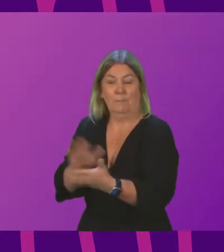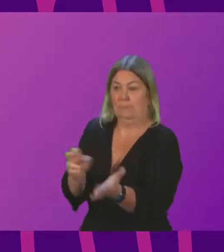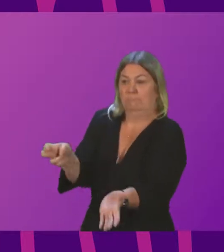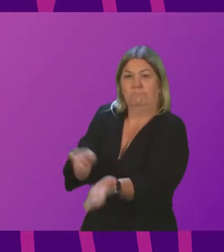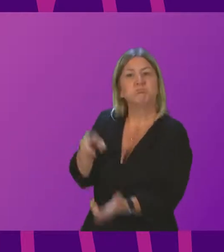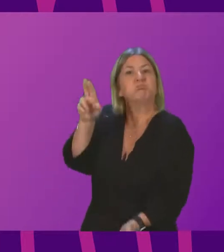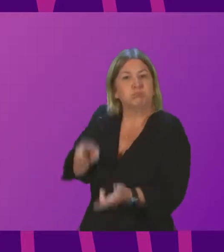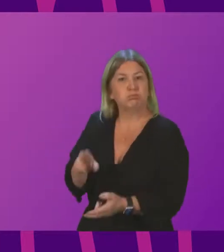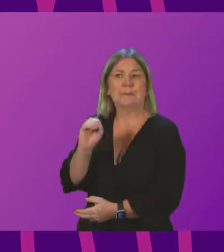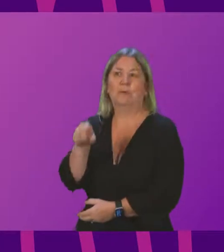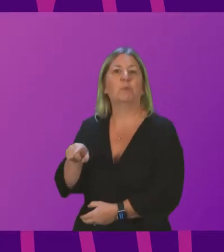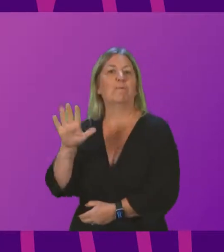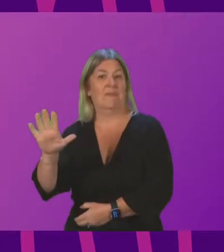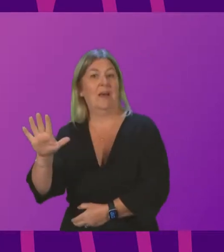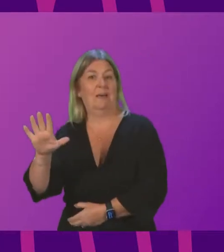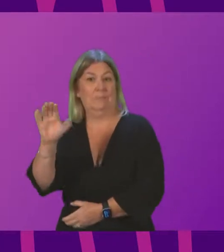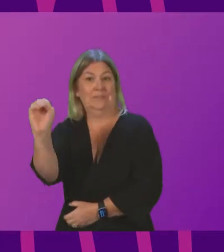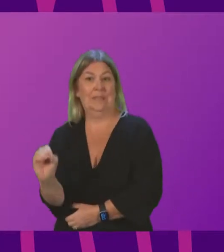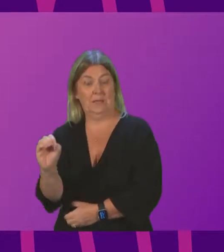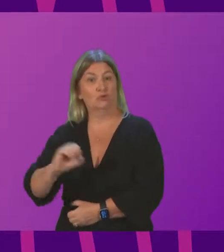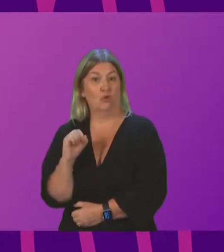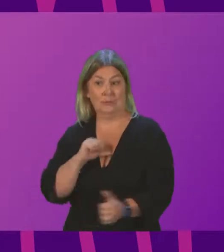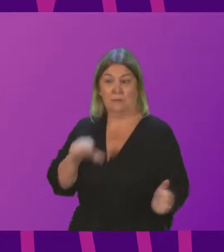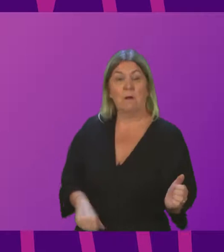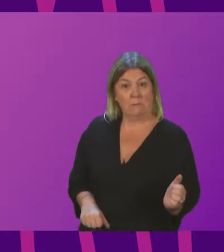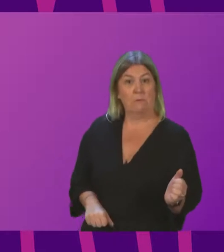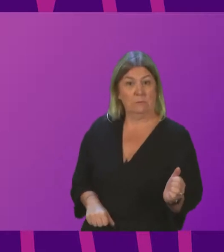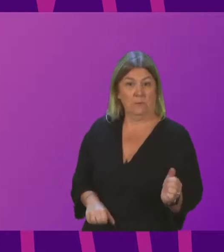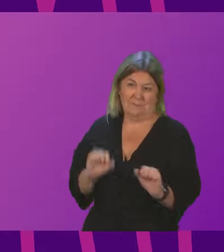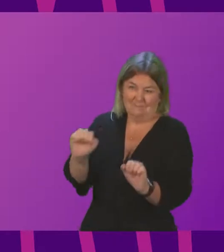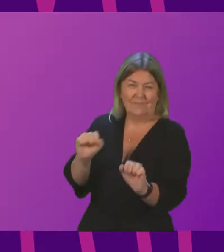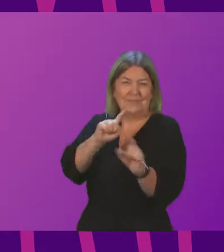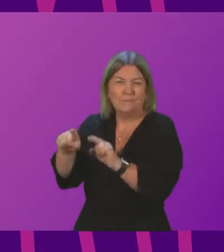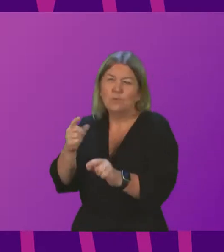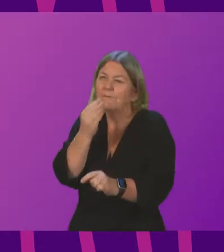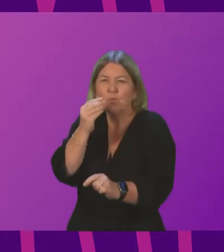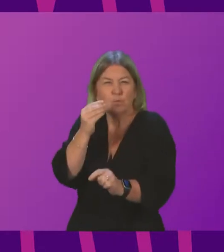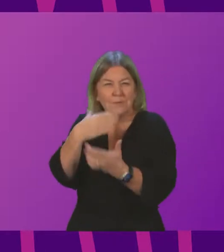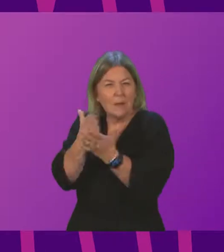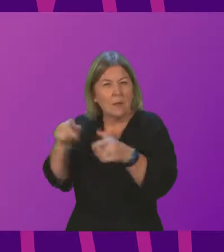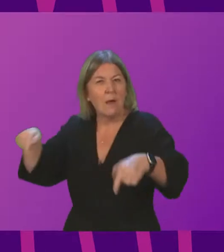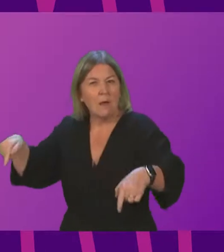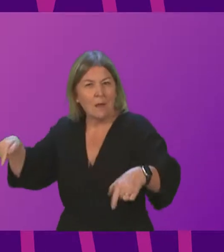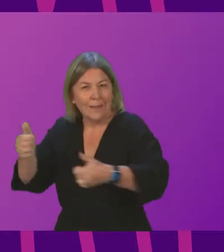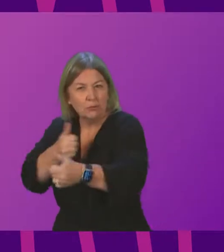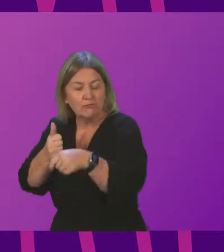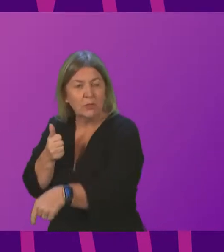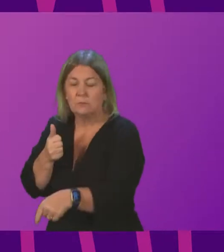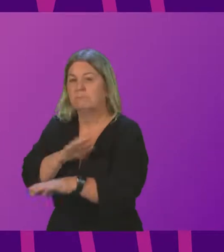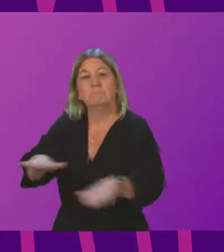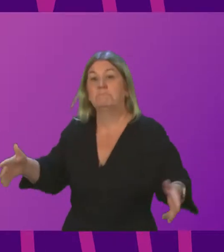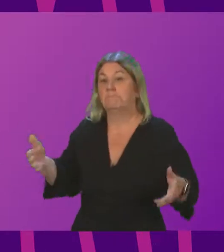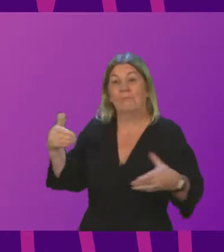.5% to GDP in Scotland's agriculture and semi-processed food sector. So, we were not involved in these